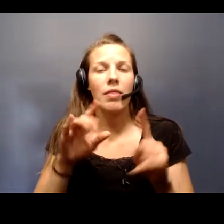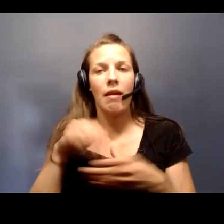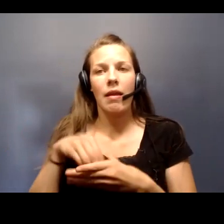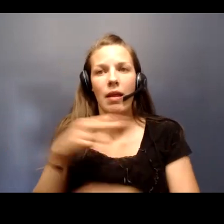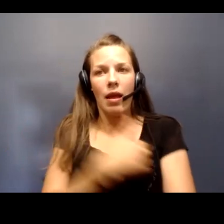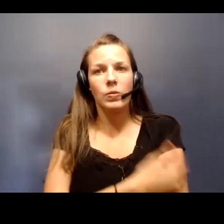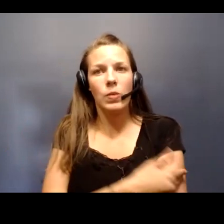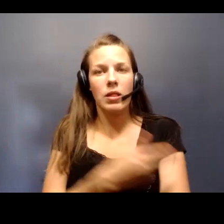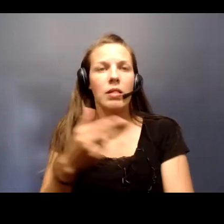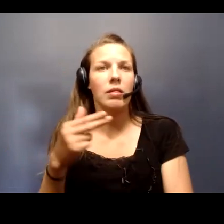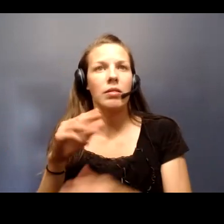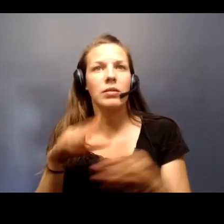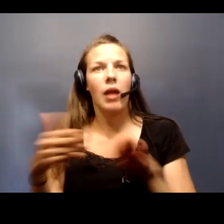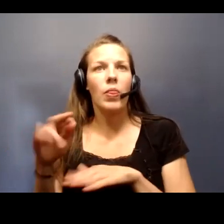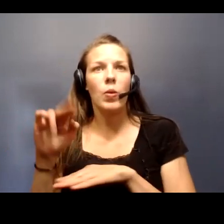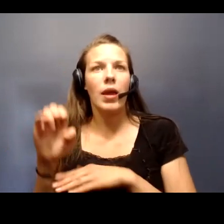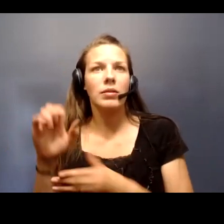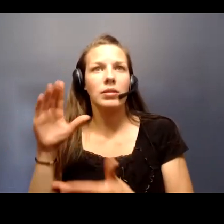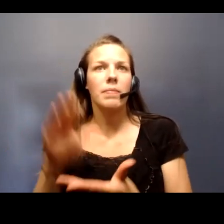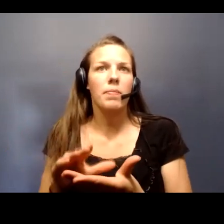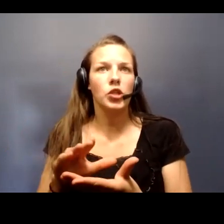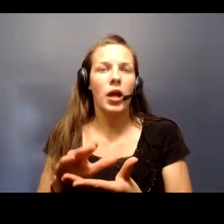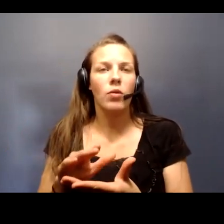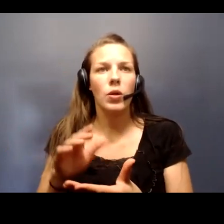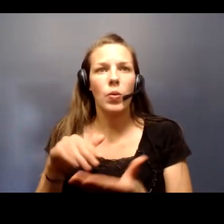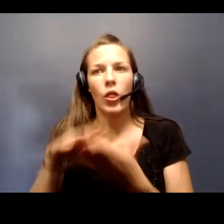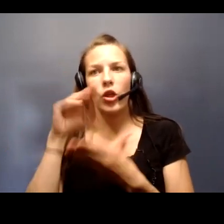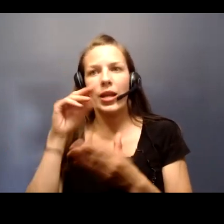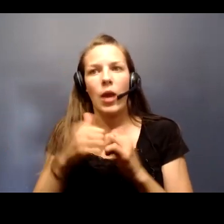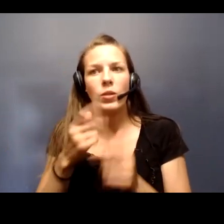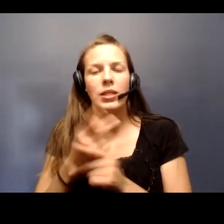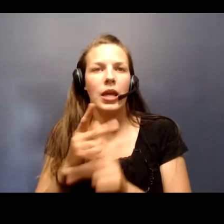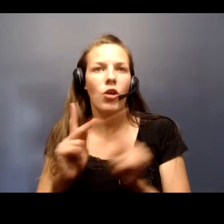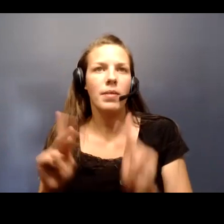mortality rate is getting pushed down because we're learning how to take care people.